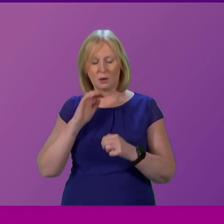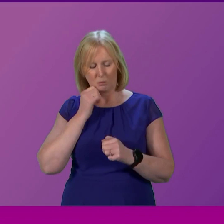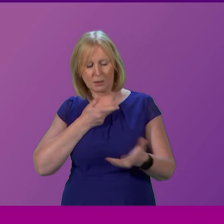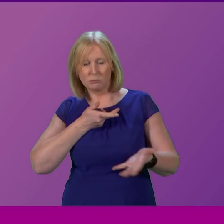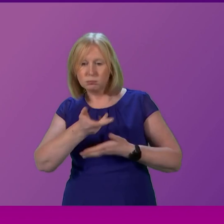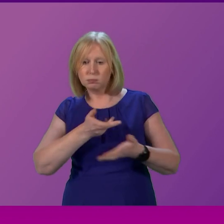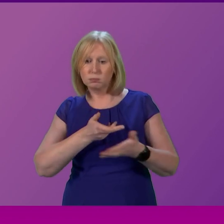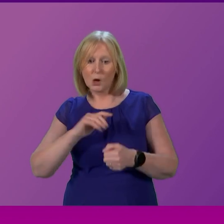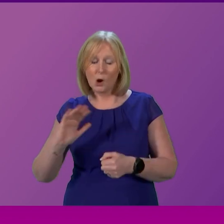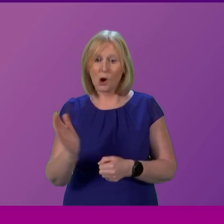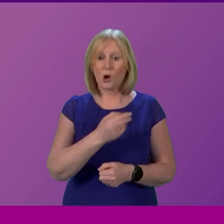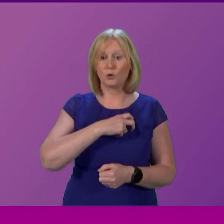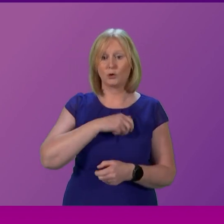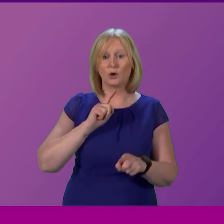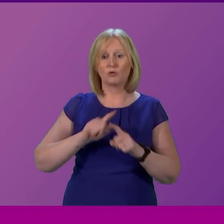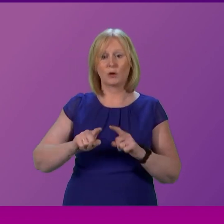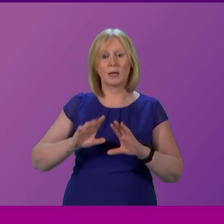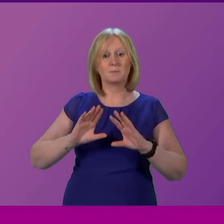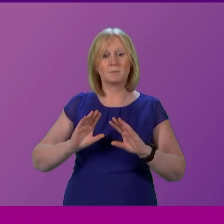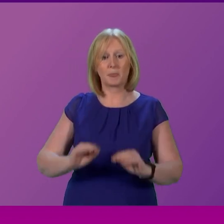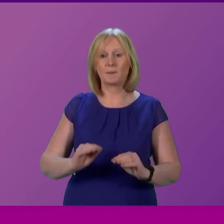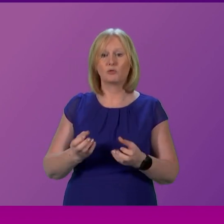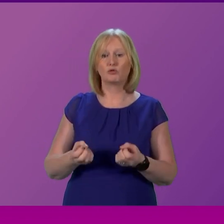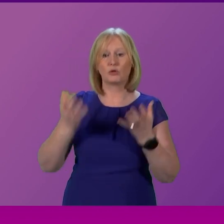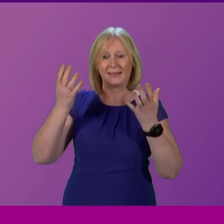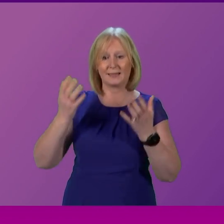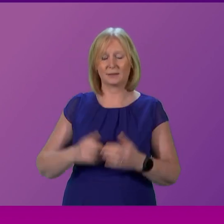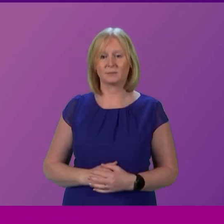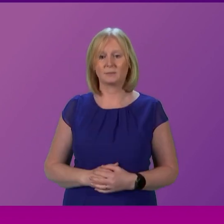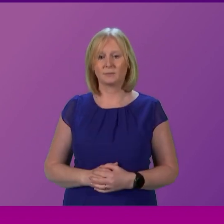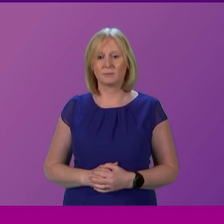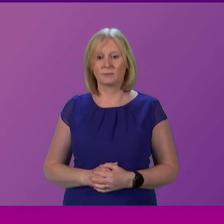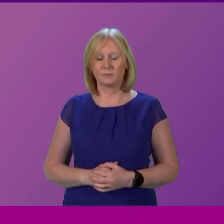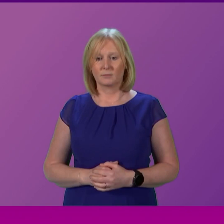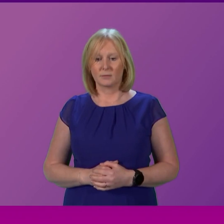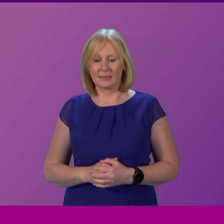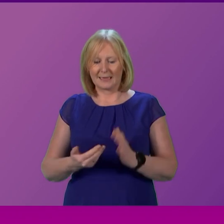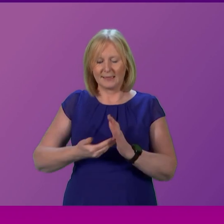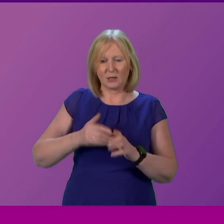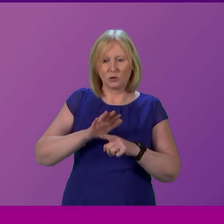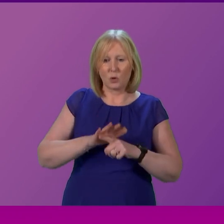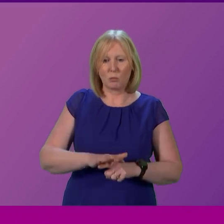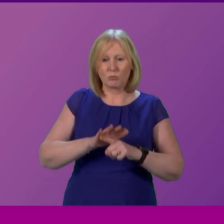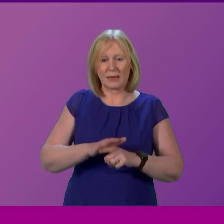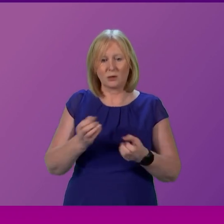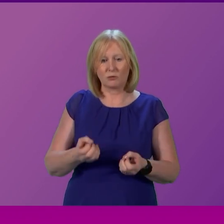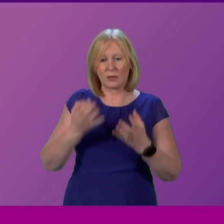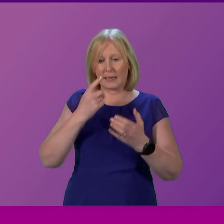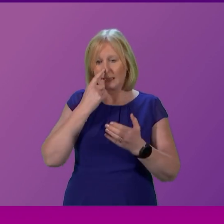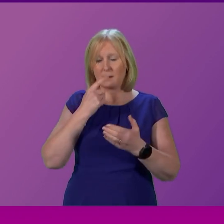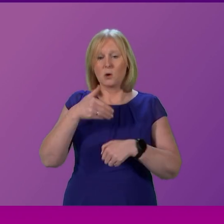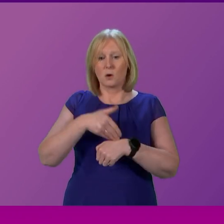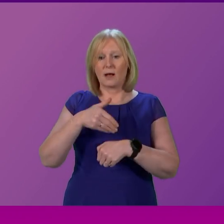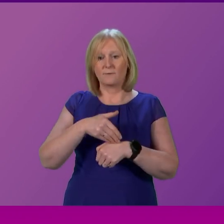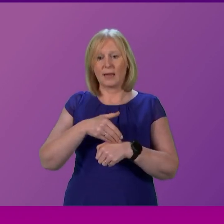to try to invert industrial action. We sincerely hope the additional pressure of industrial action can be avoided at this very, very challenging time